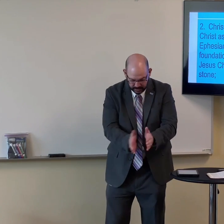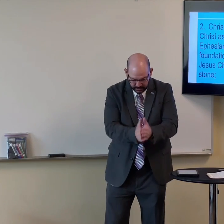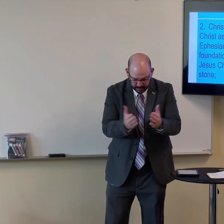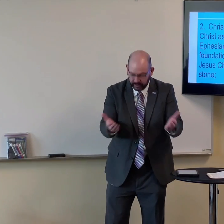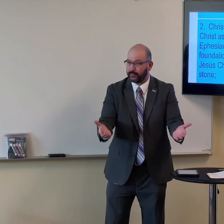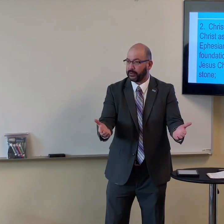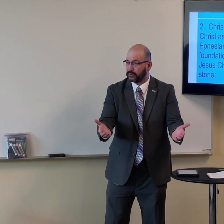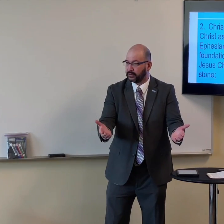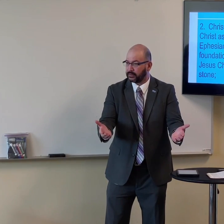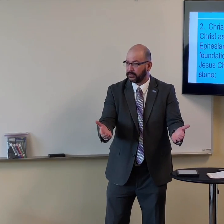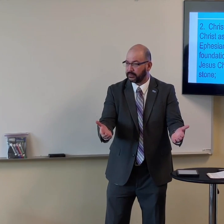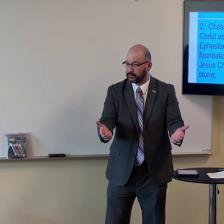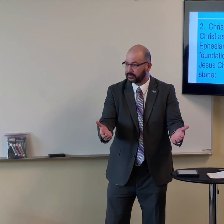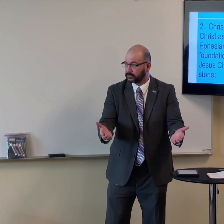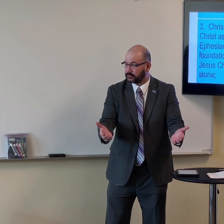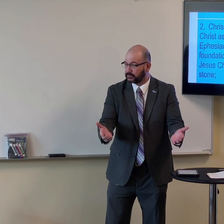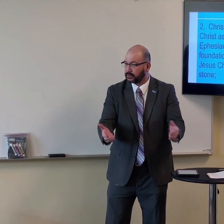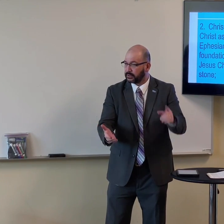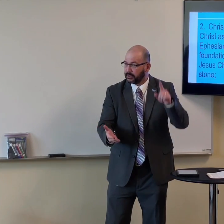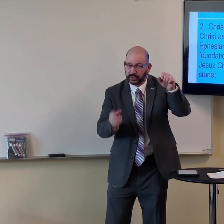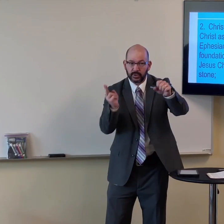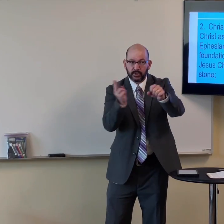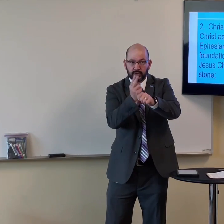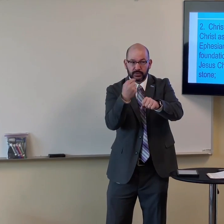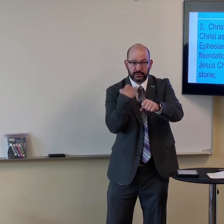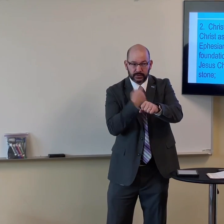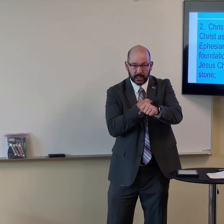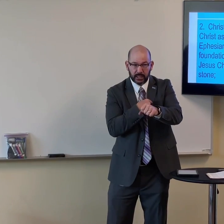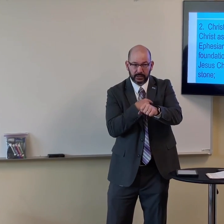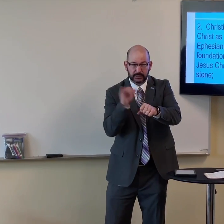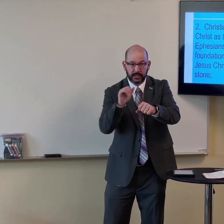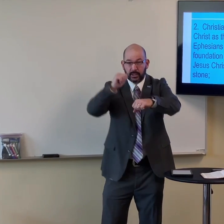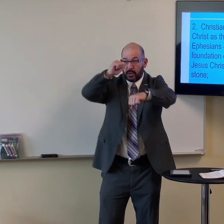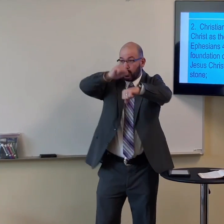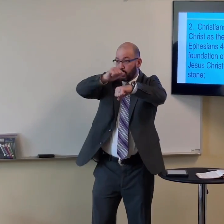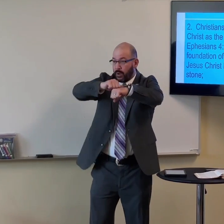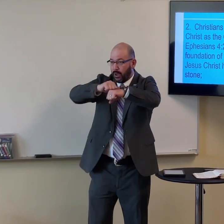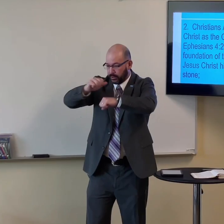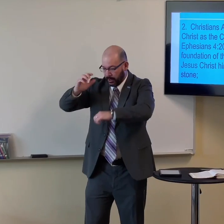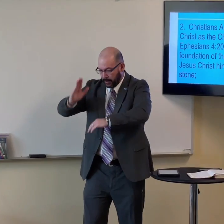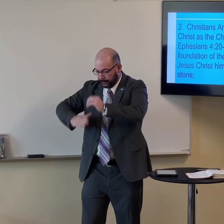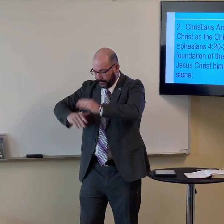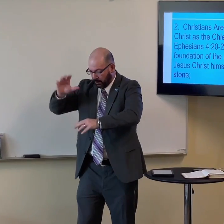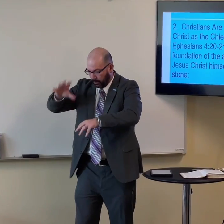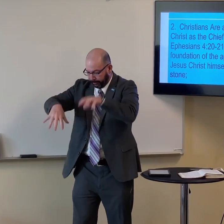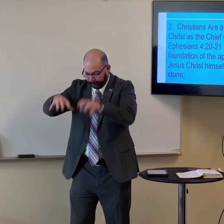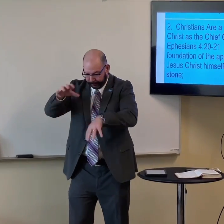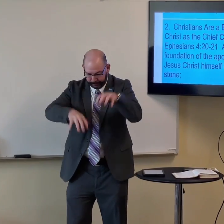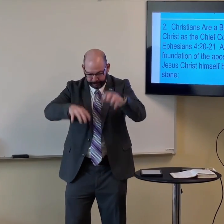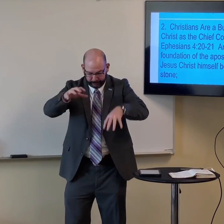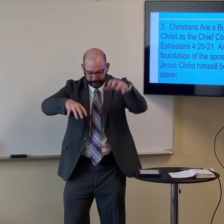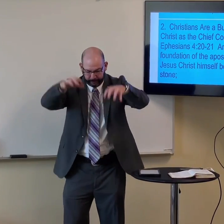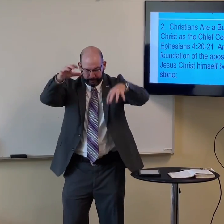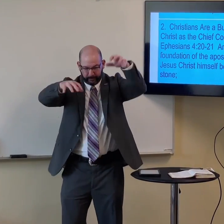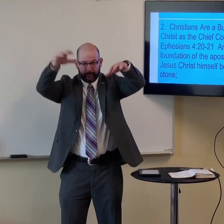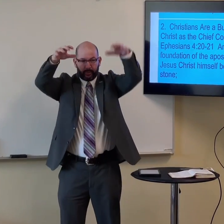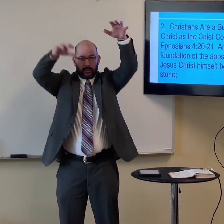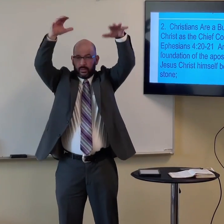the Bible tells us about that uses us the cornerstone all the other